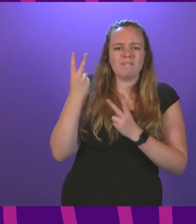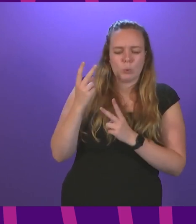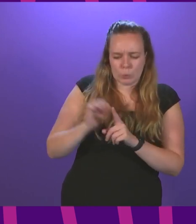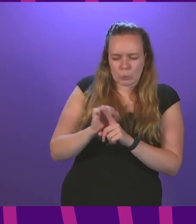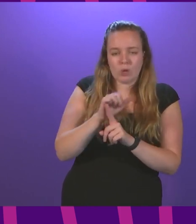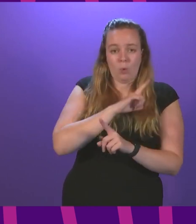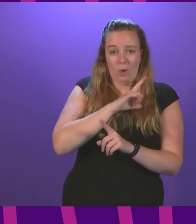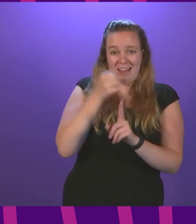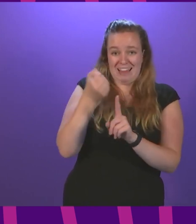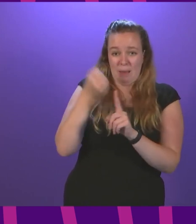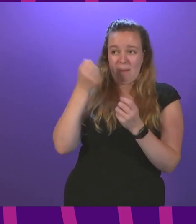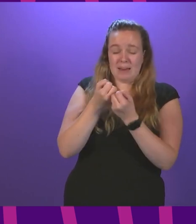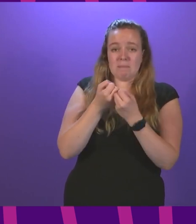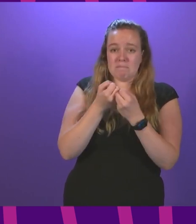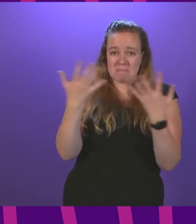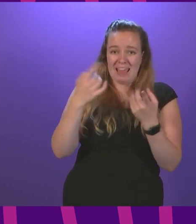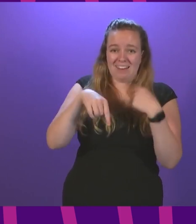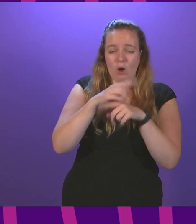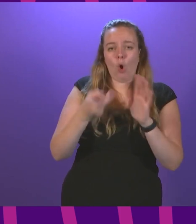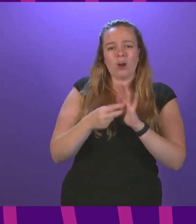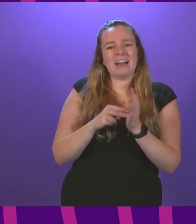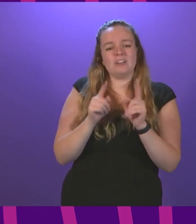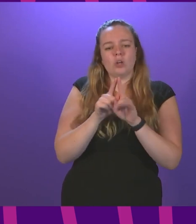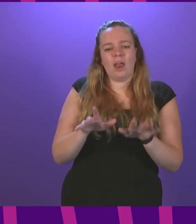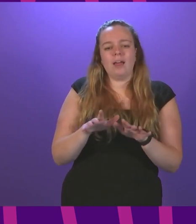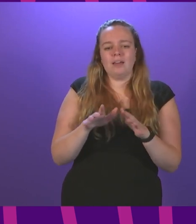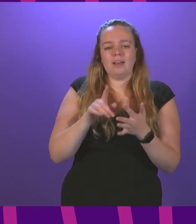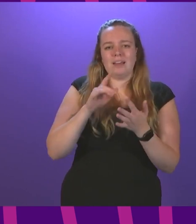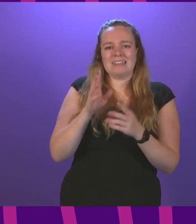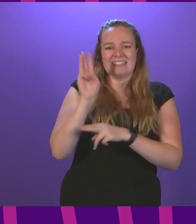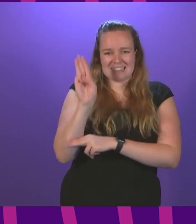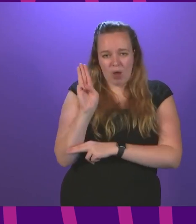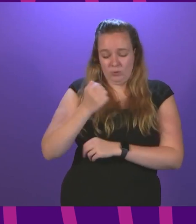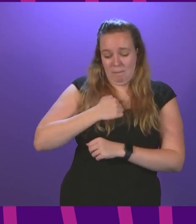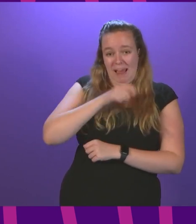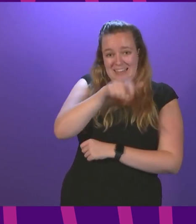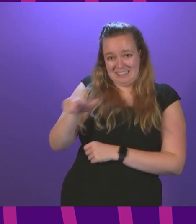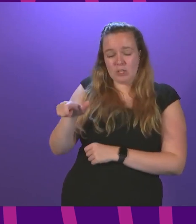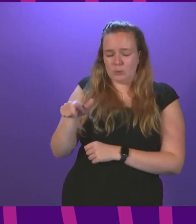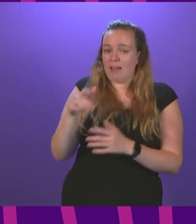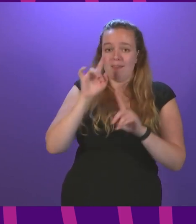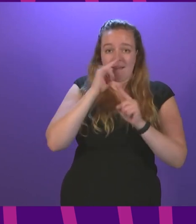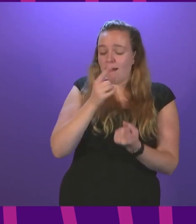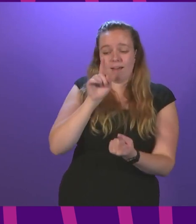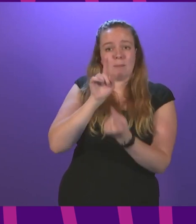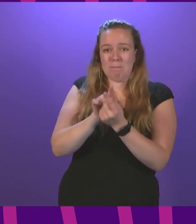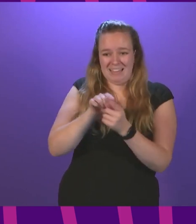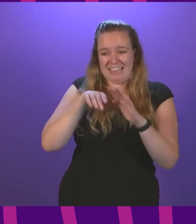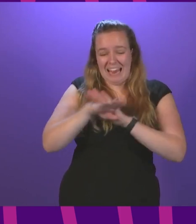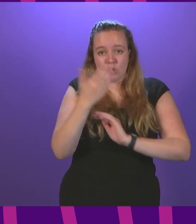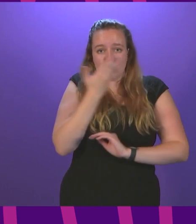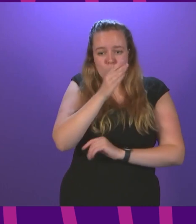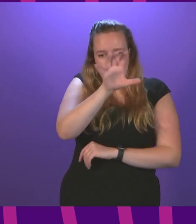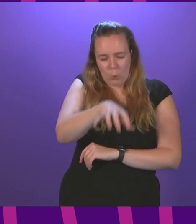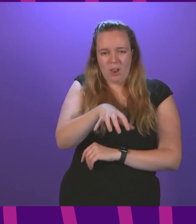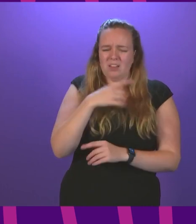also impacts on many volunteer organizations such as elston scouts and my constituency which cannot meet on school premises and